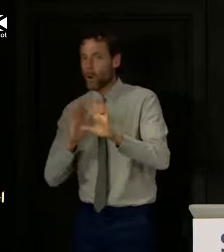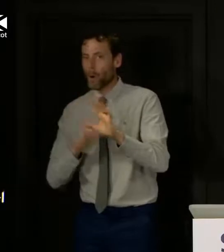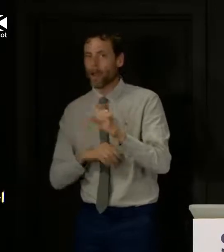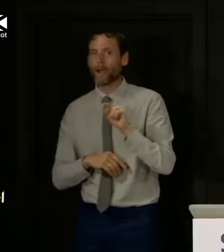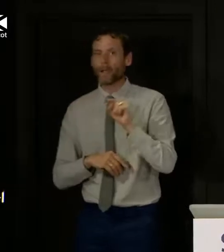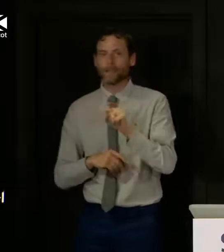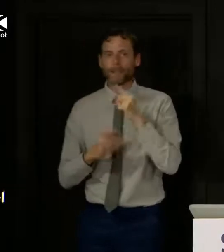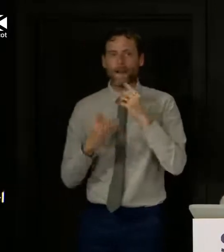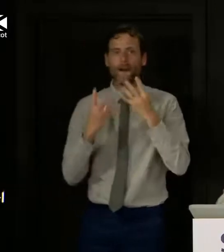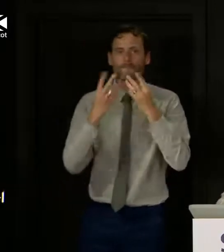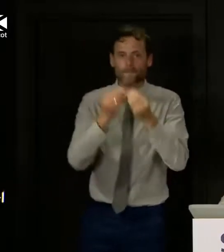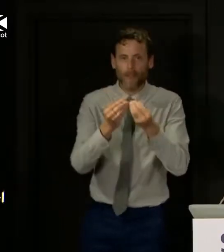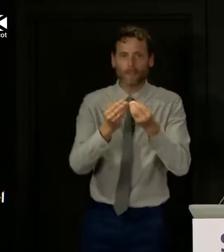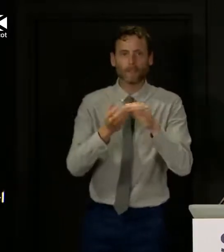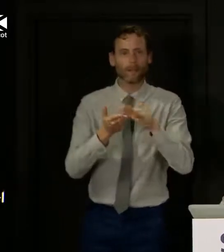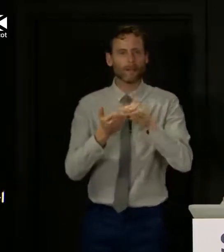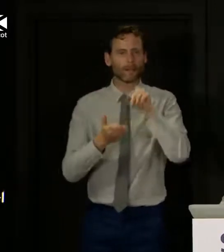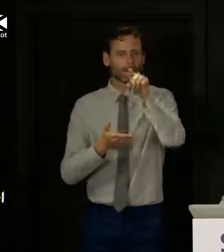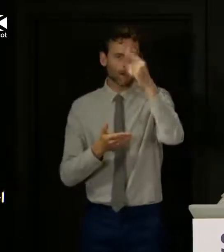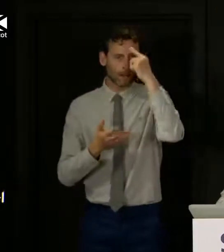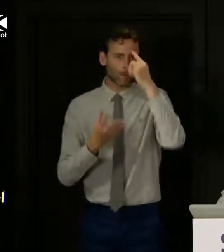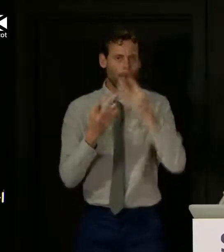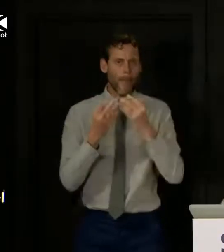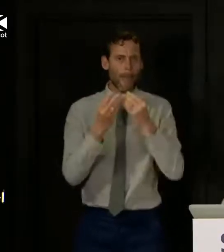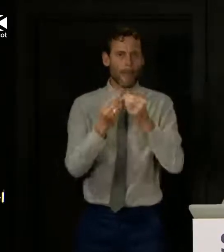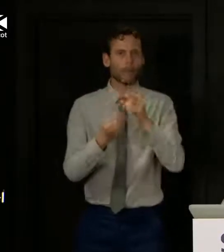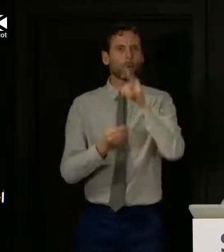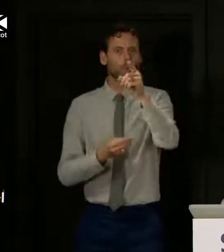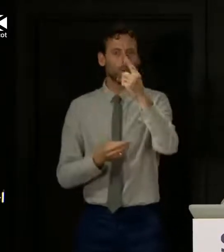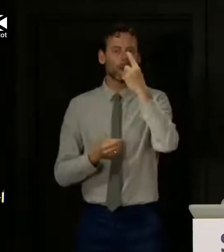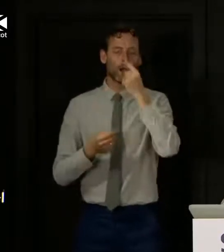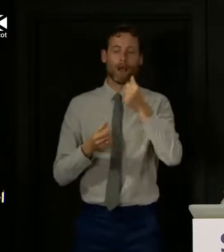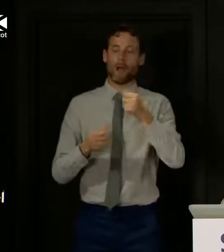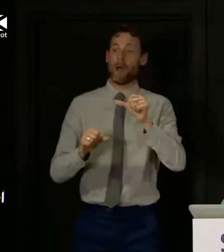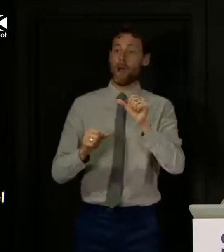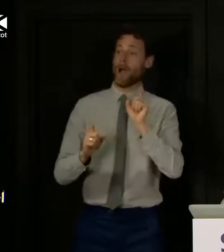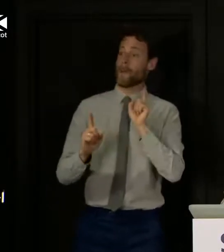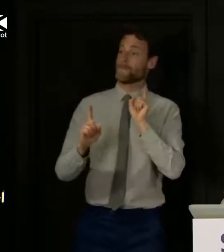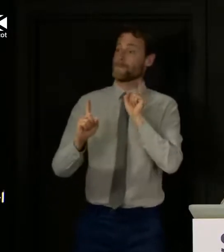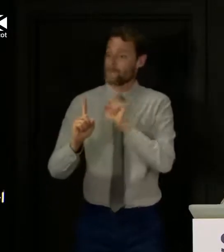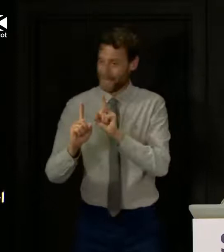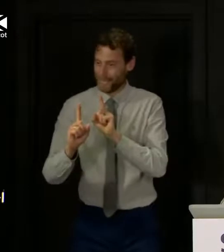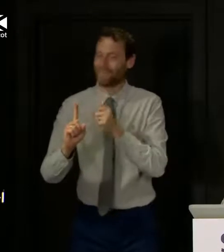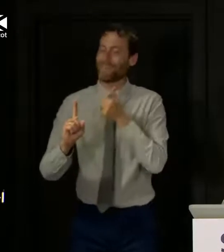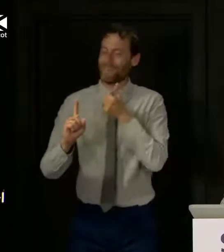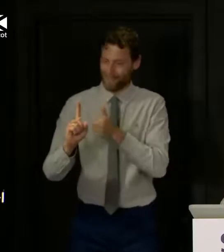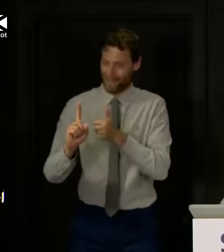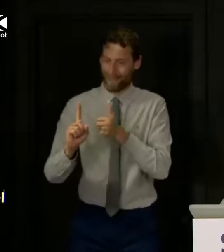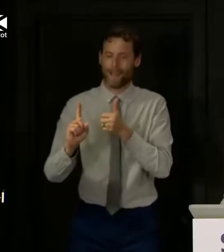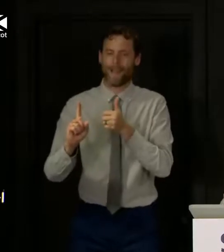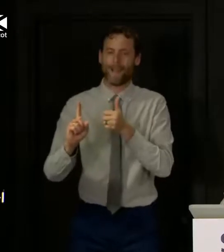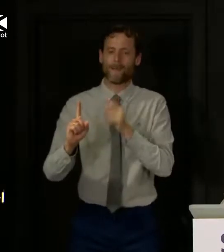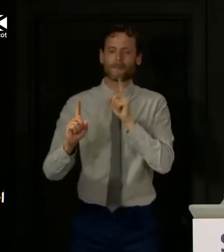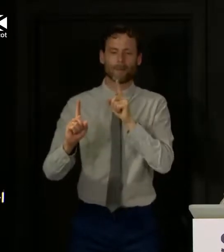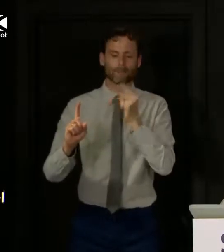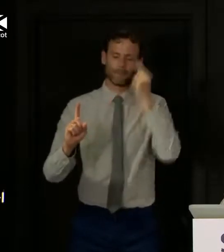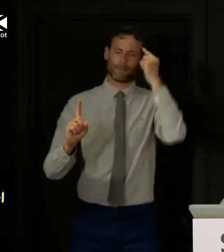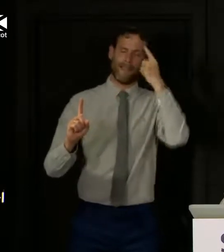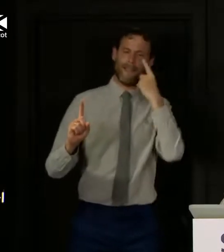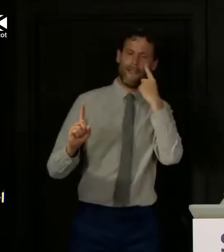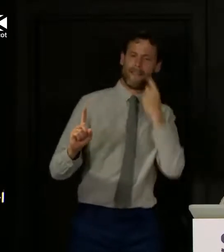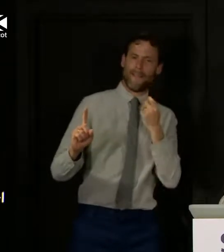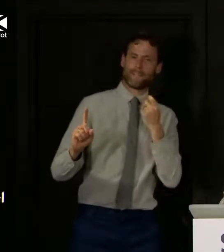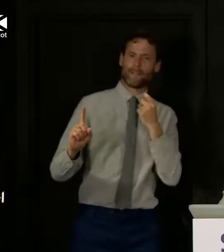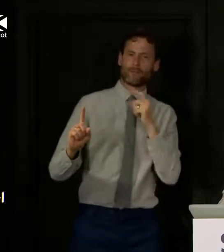what would be safe and what would be not safe so that you can enjoy the benefit of these changes without taking too many